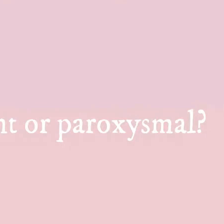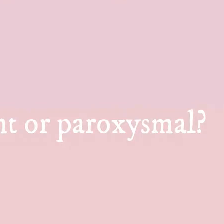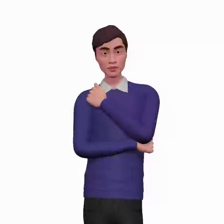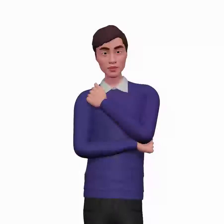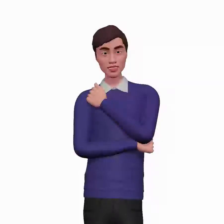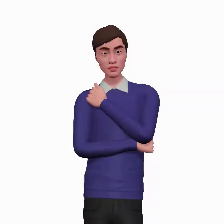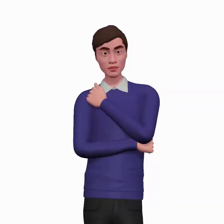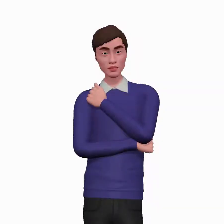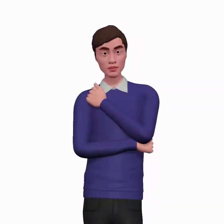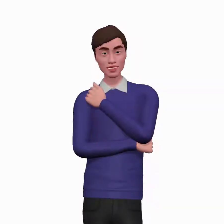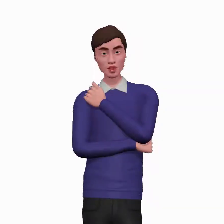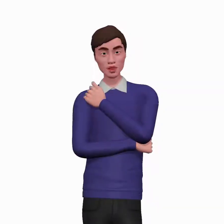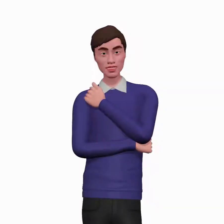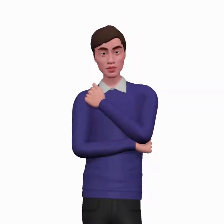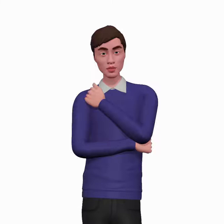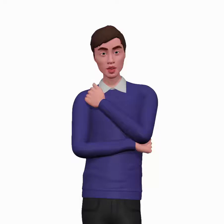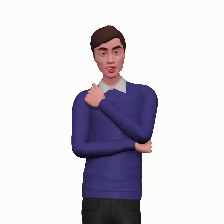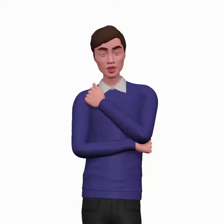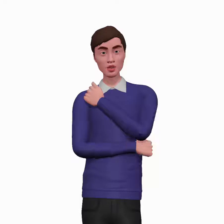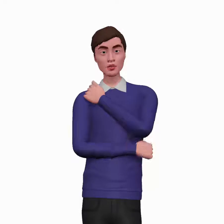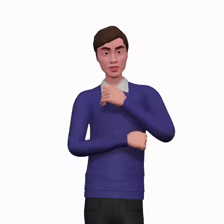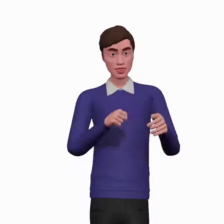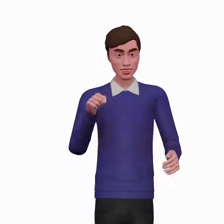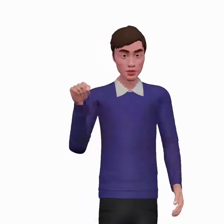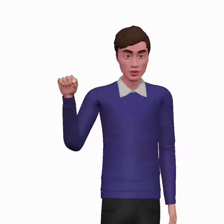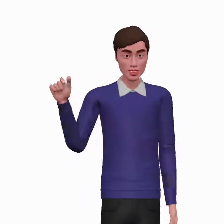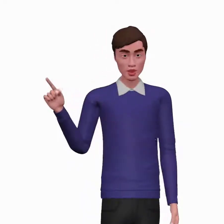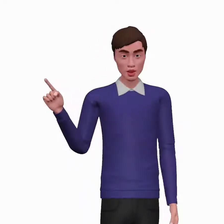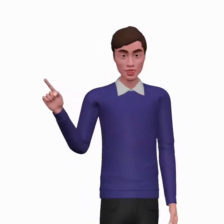Next question, this cough is persistent or paroxysmal?